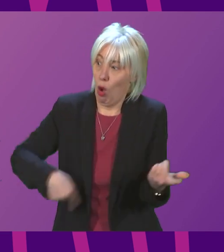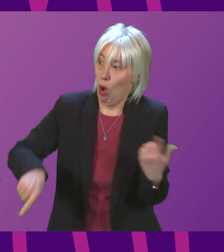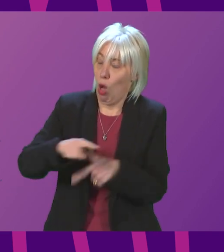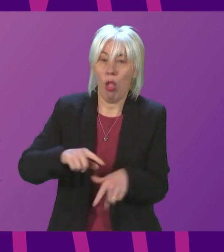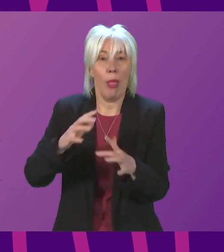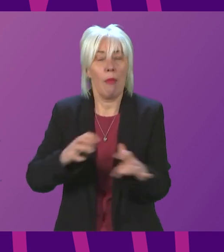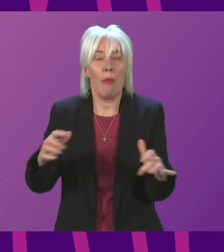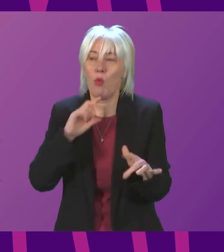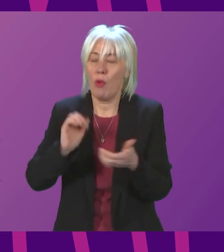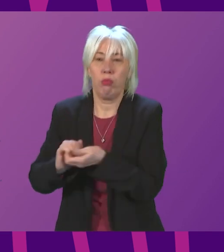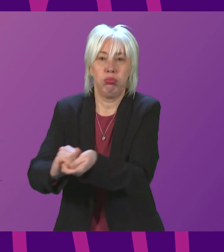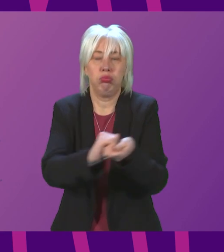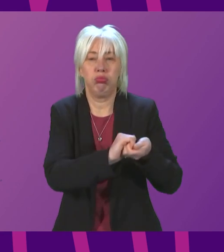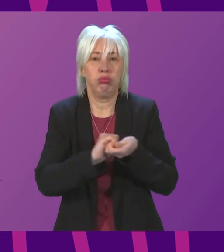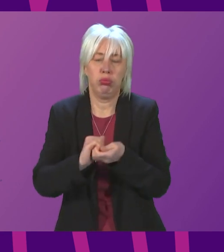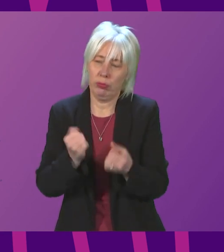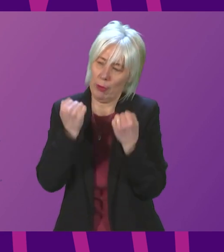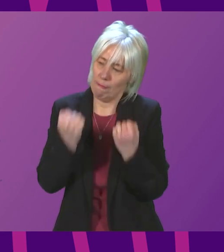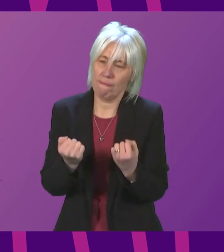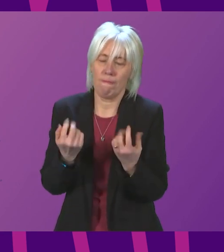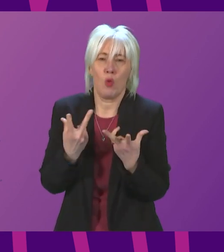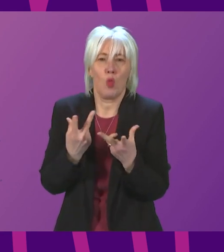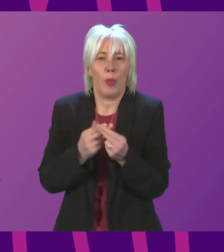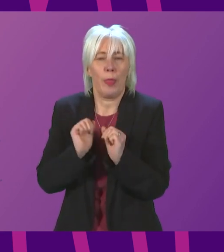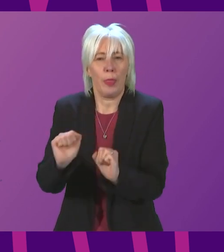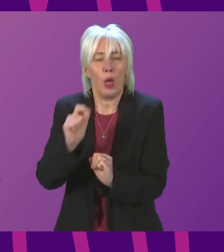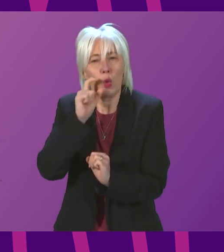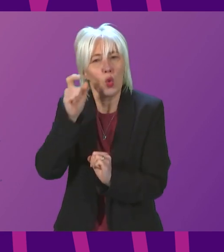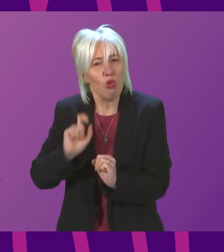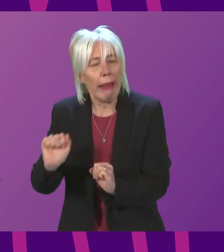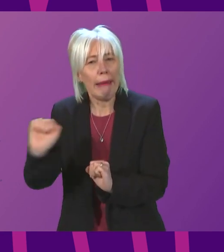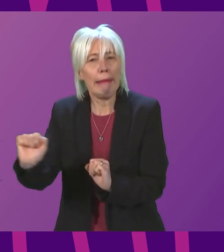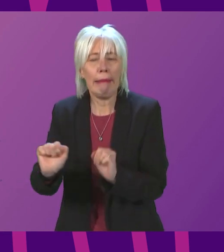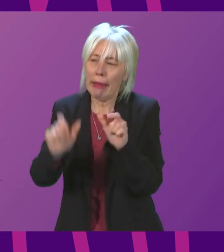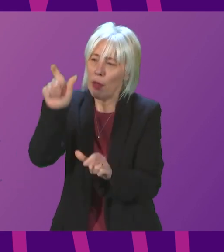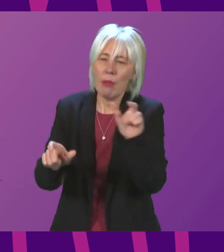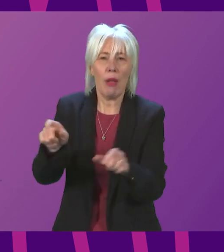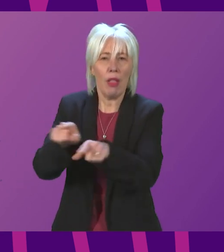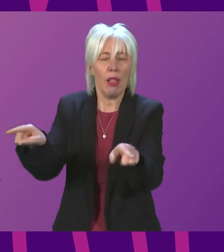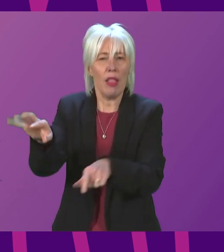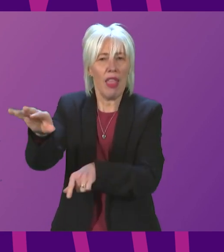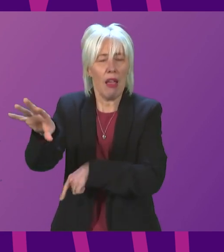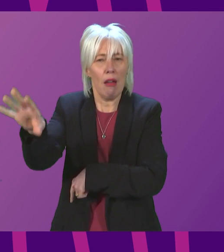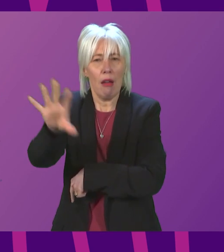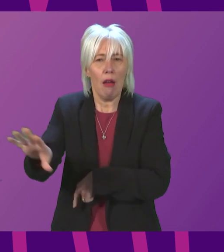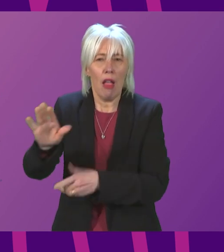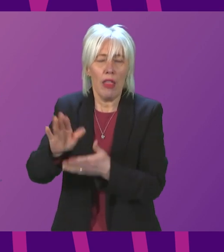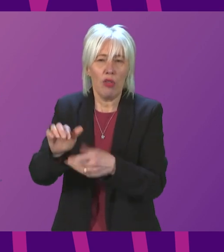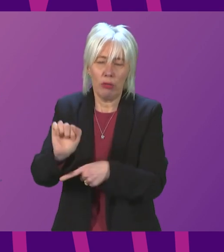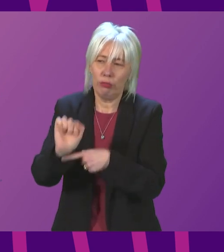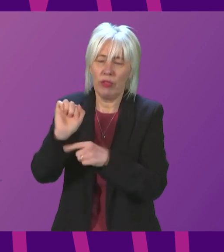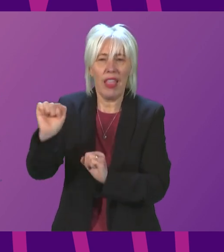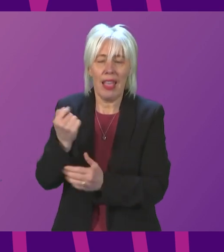will be united in standing in solidarity with Ukraine and with the people of Ukraine as they defend their independence,